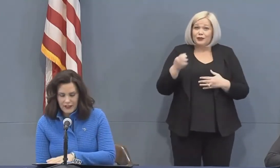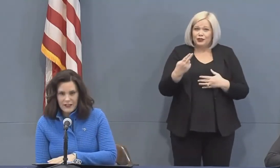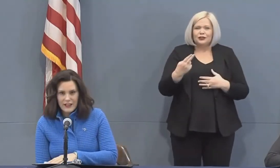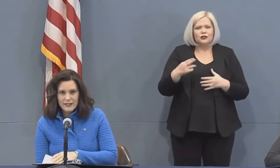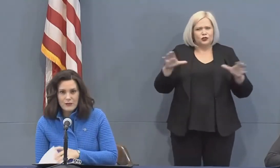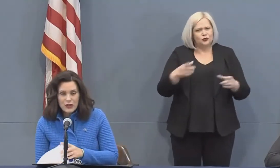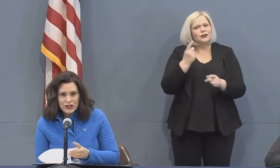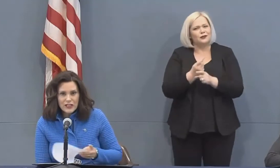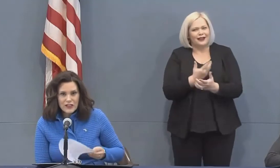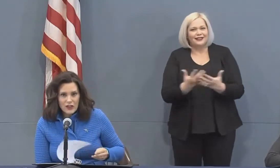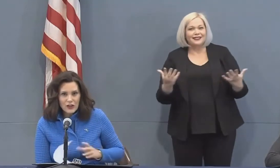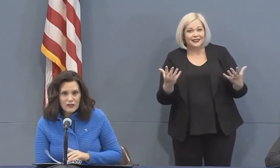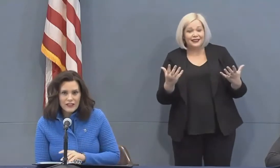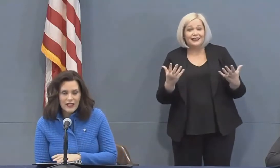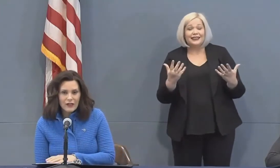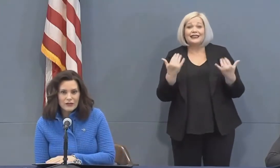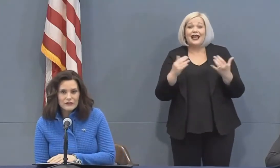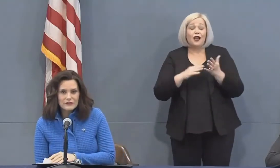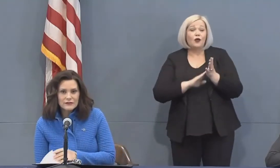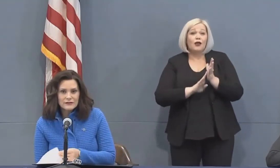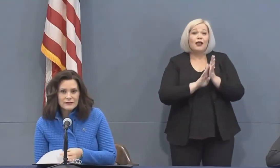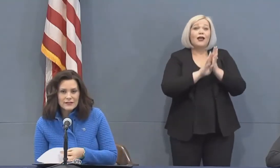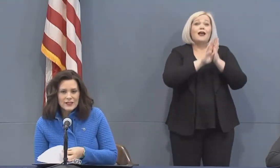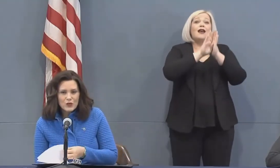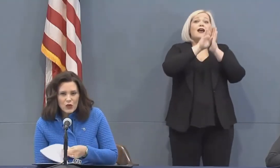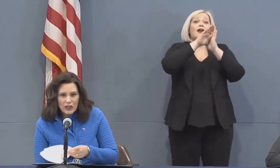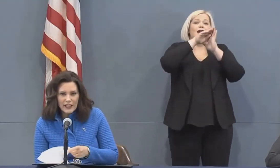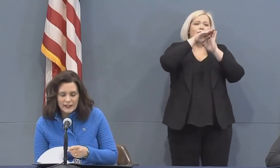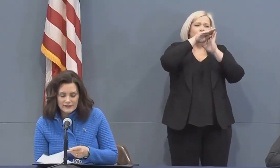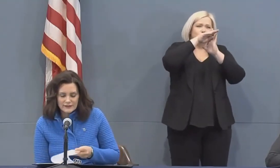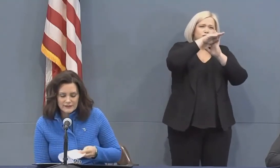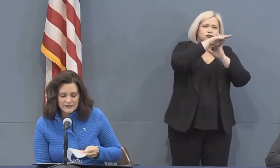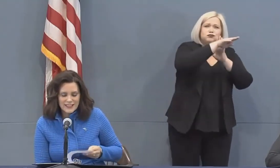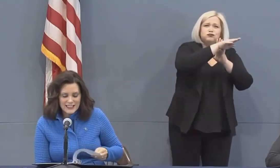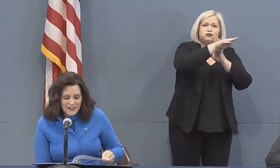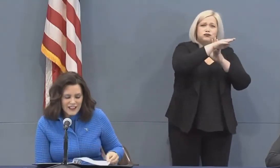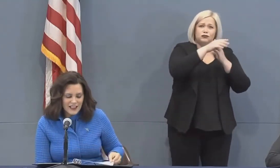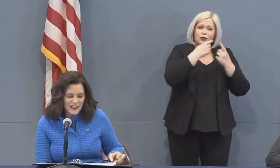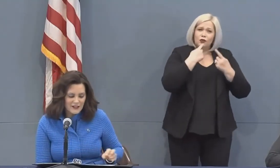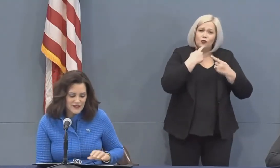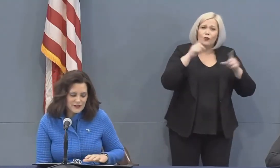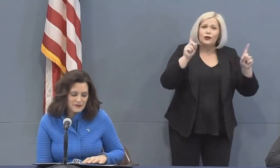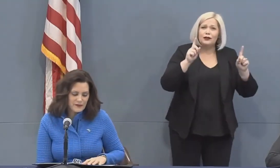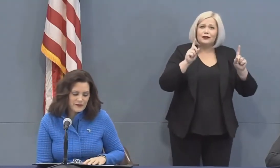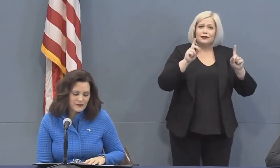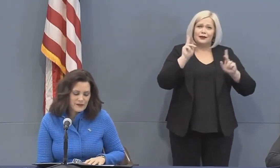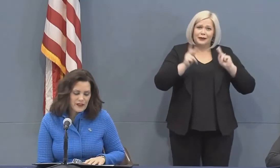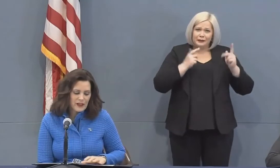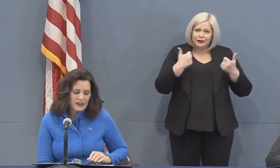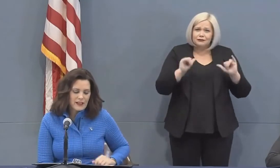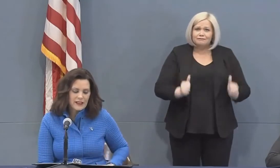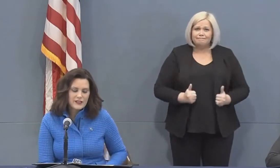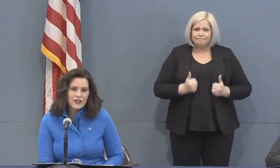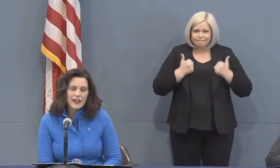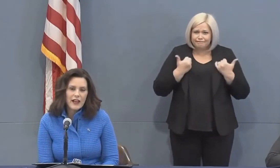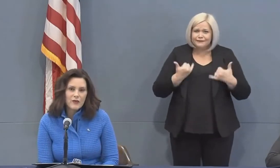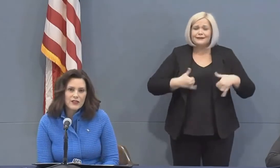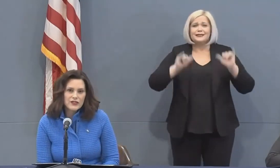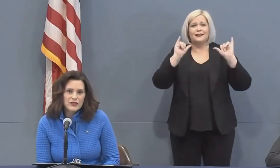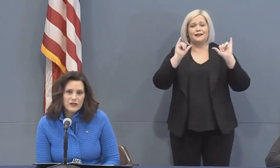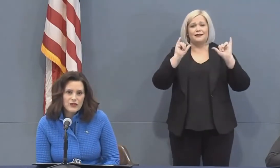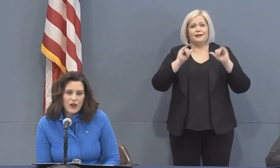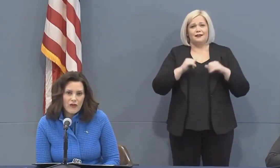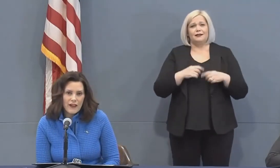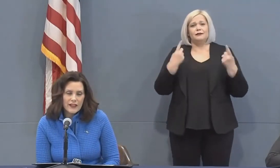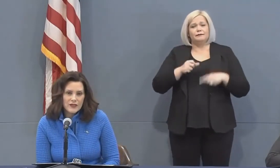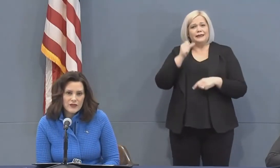and it's pushing the curve down. It's working, saving lives. Yesterday, I